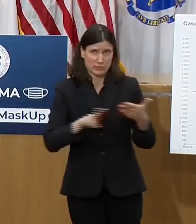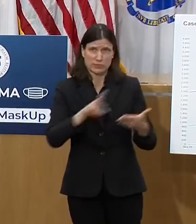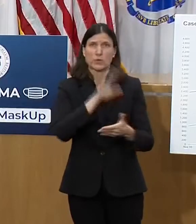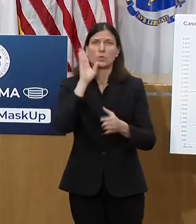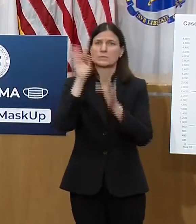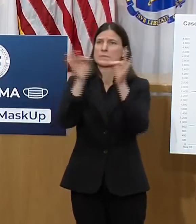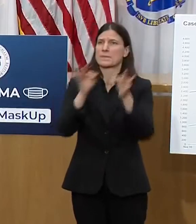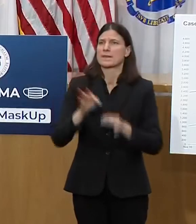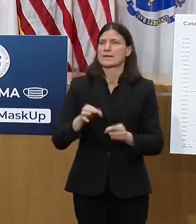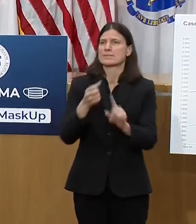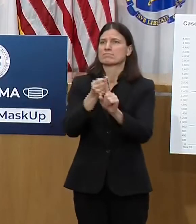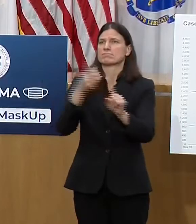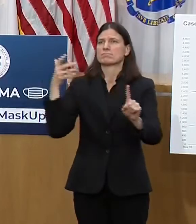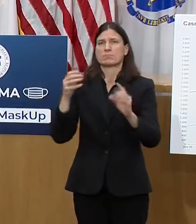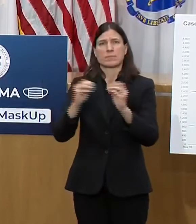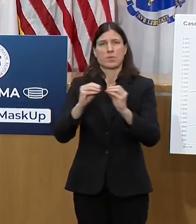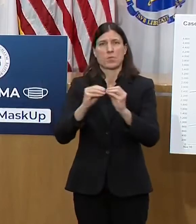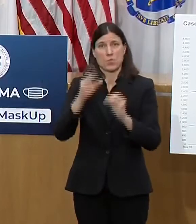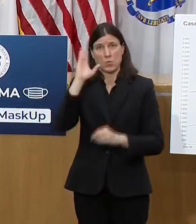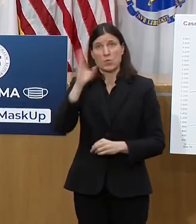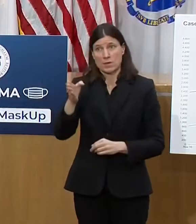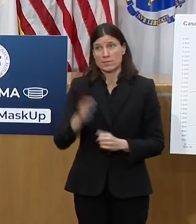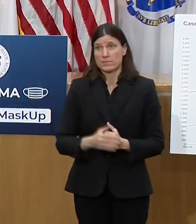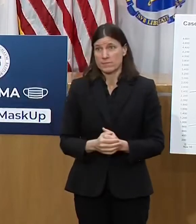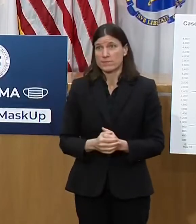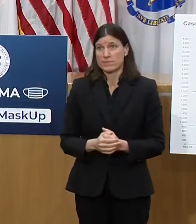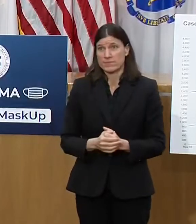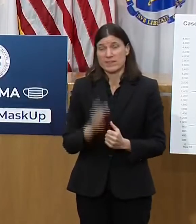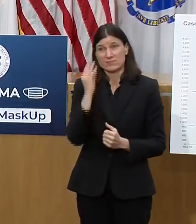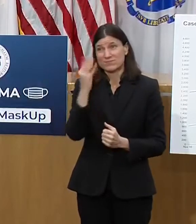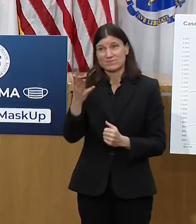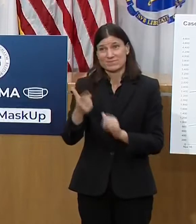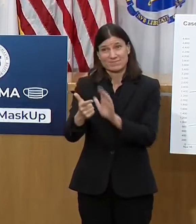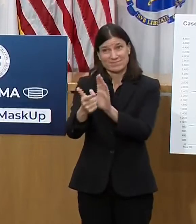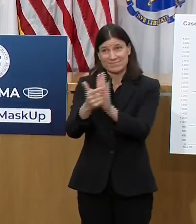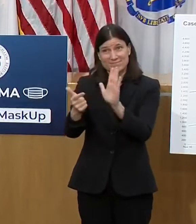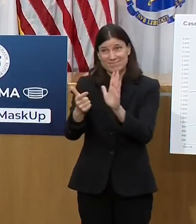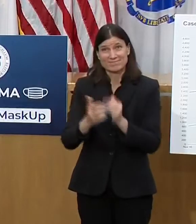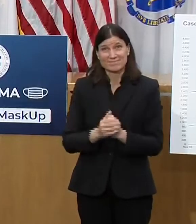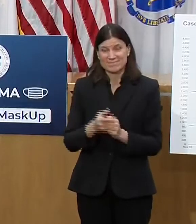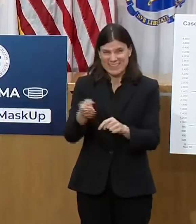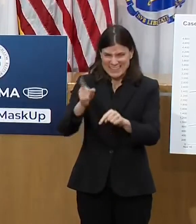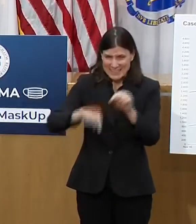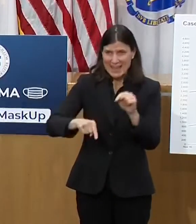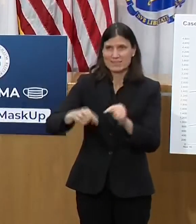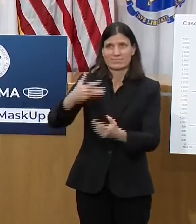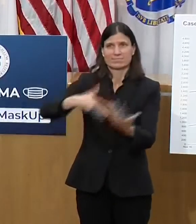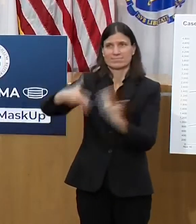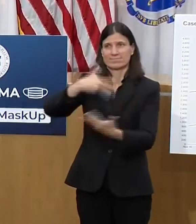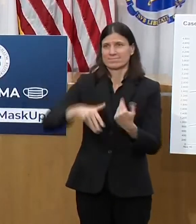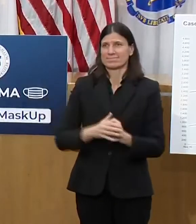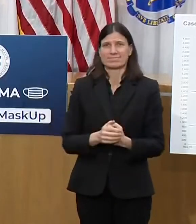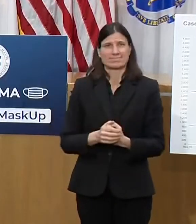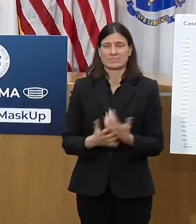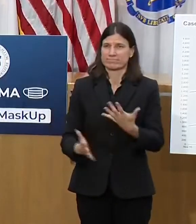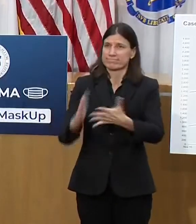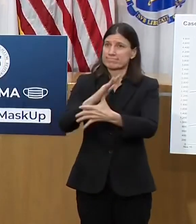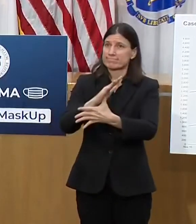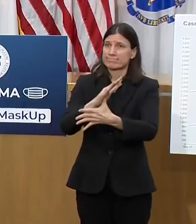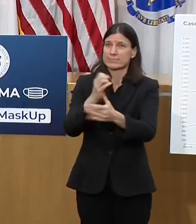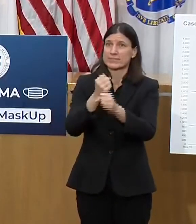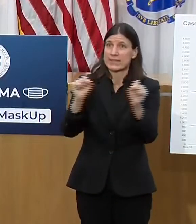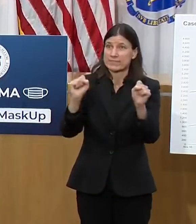But it's pretty simple. The safest way to celebrate this year is with members of your own household